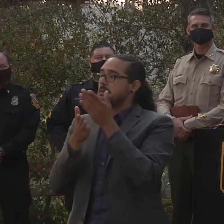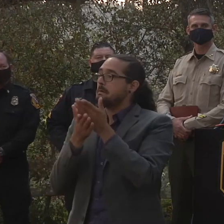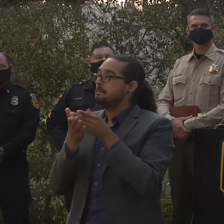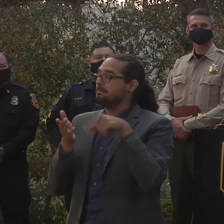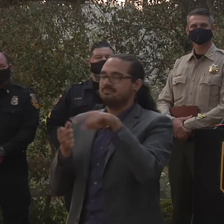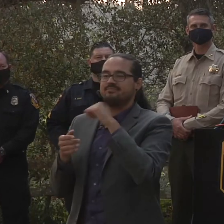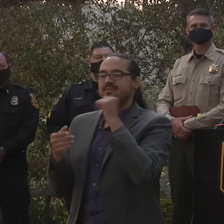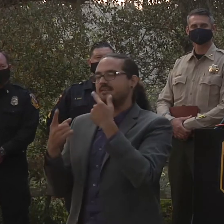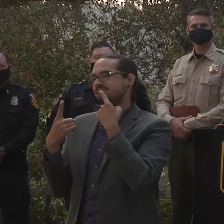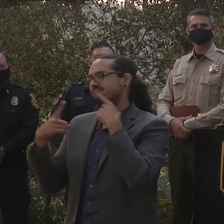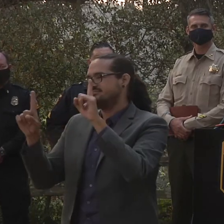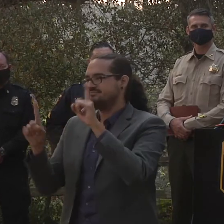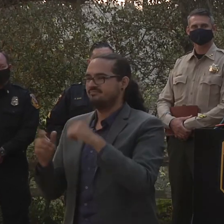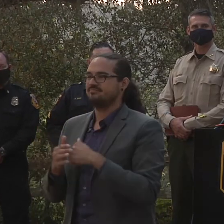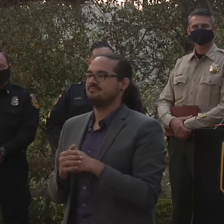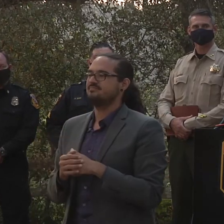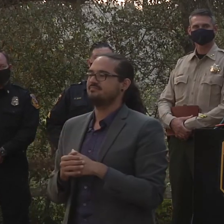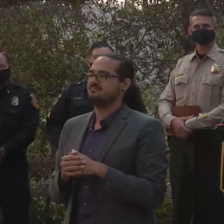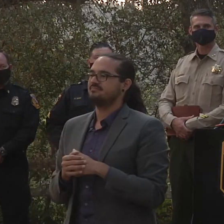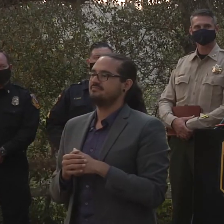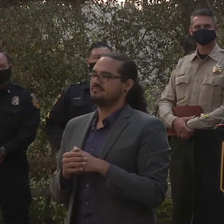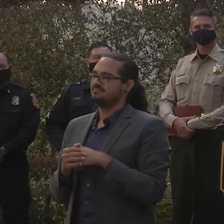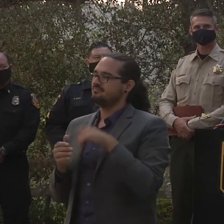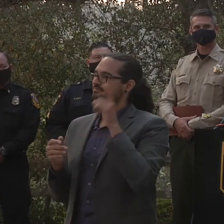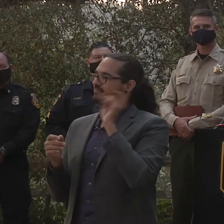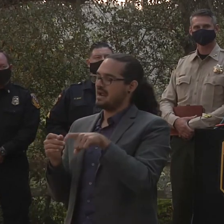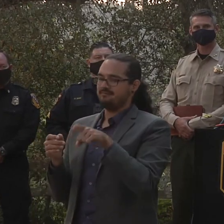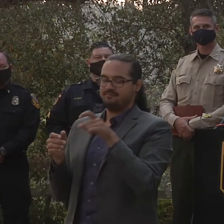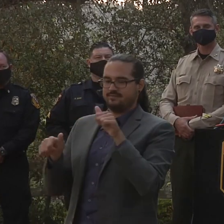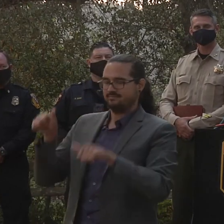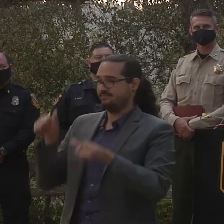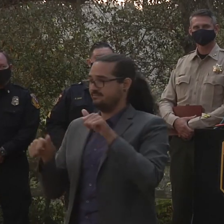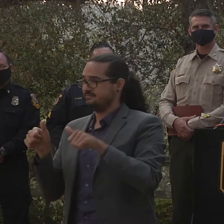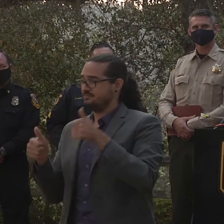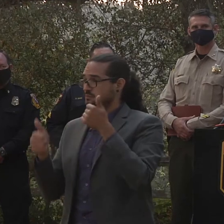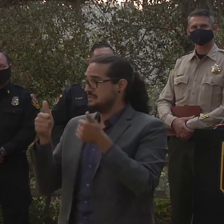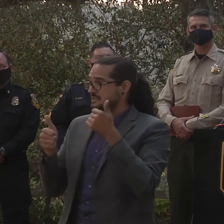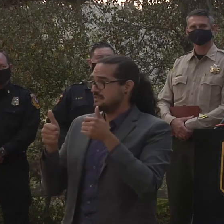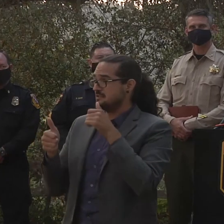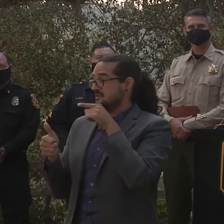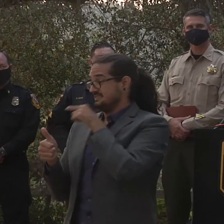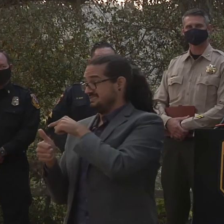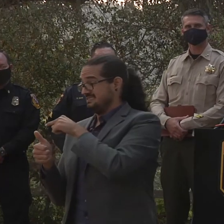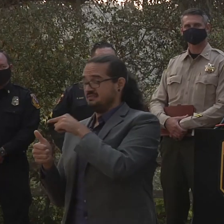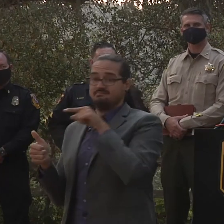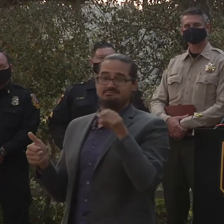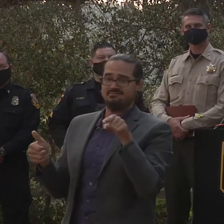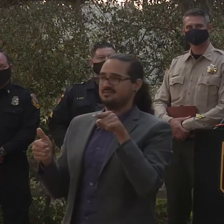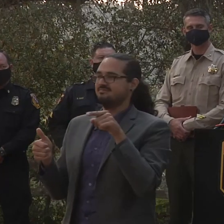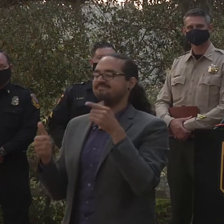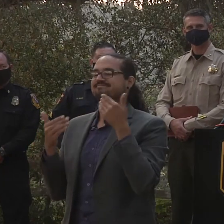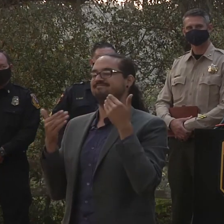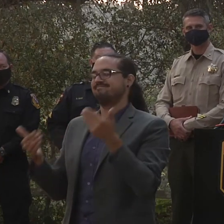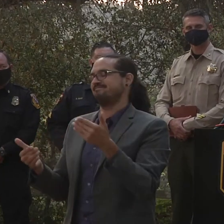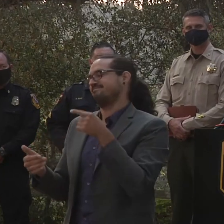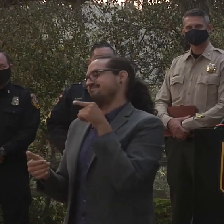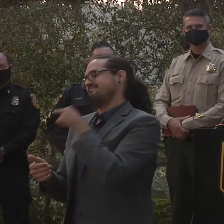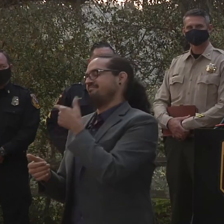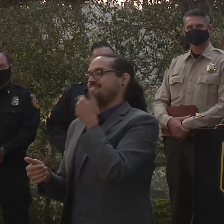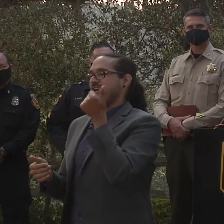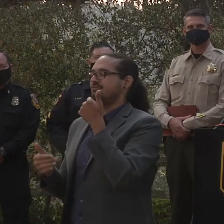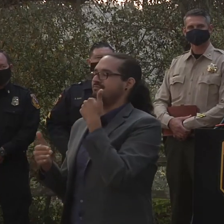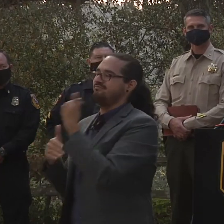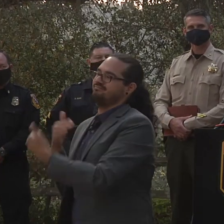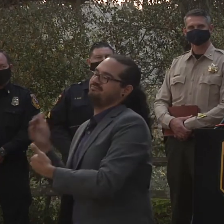to do at times is we have to make the very difficult decision to triage structures we have very limited resources a lot of structures defend a fast-moving fire front